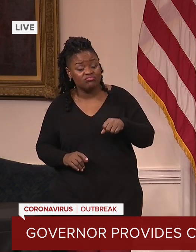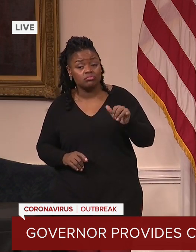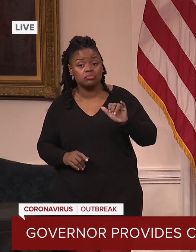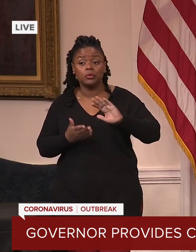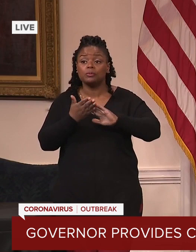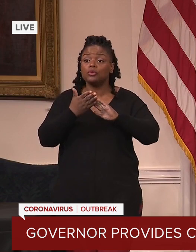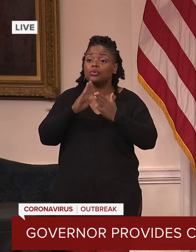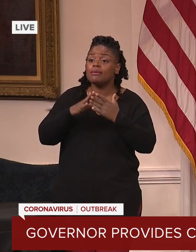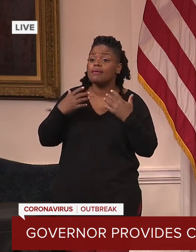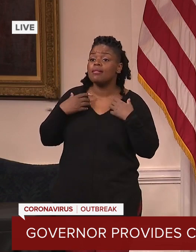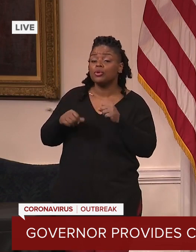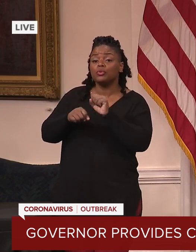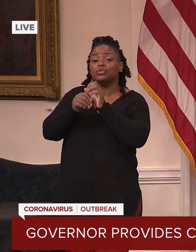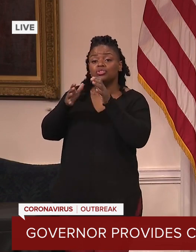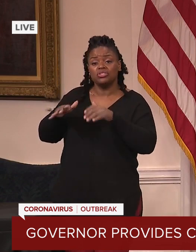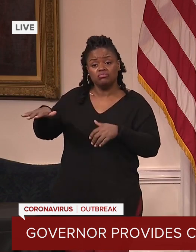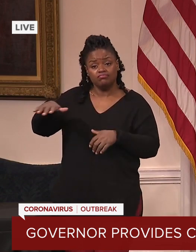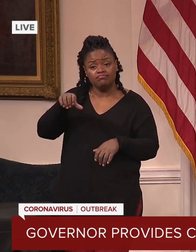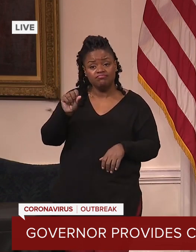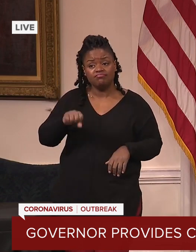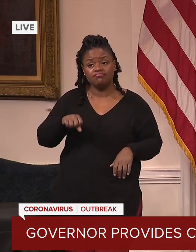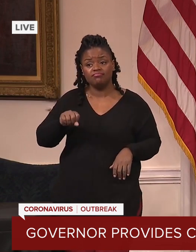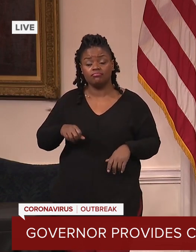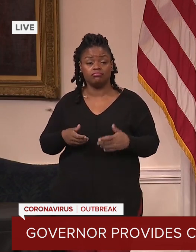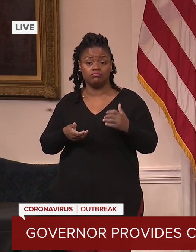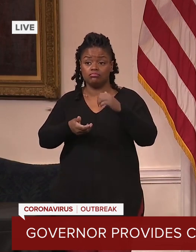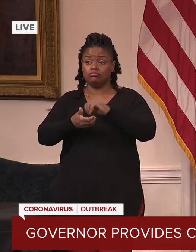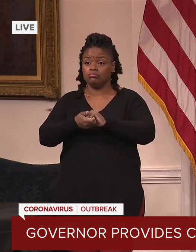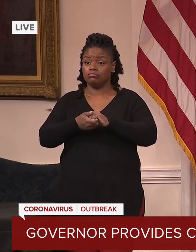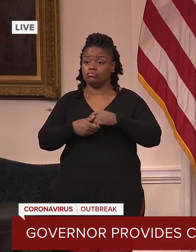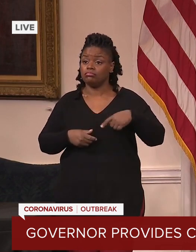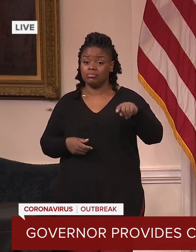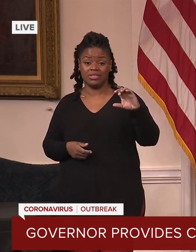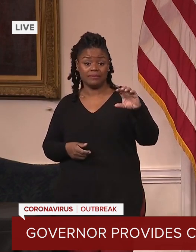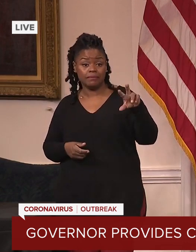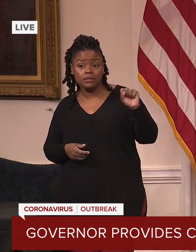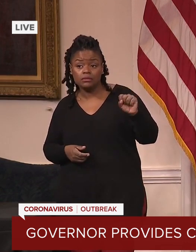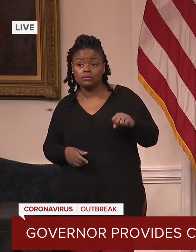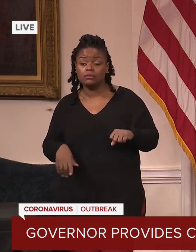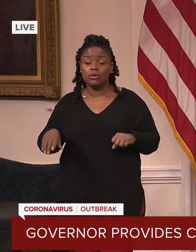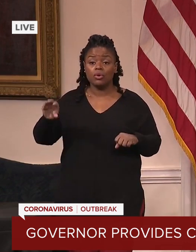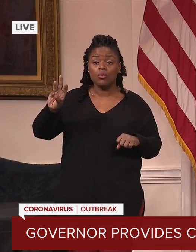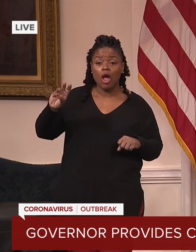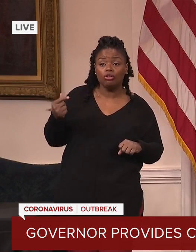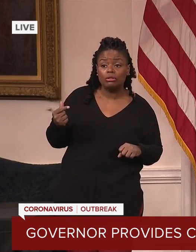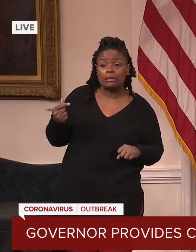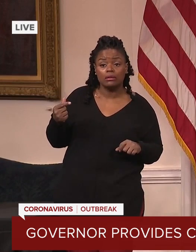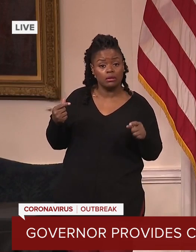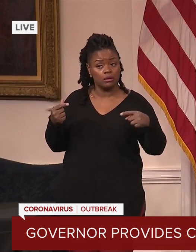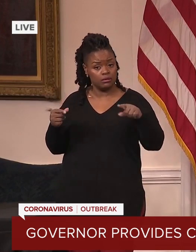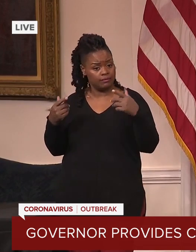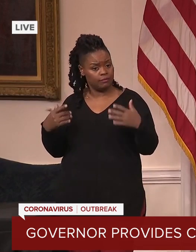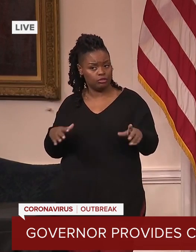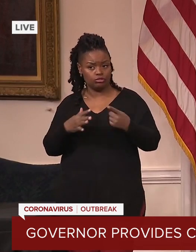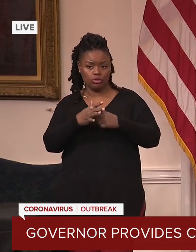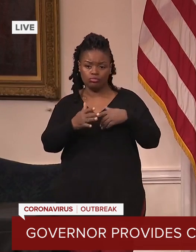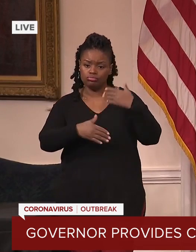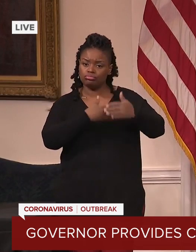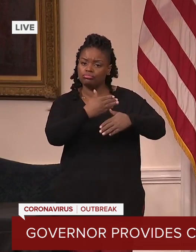Our federal partners, CVS and Walgreens, has also been administering vaccines in long-term care facilities, and